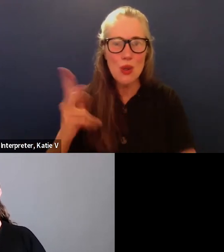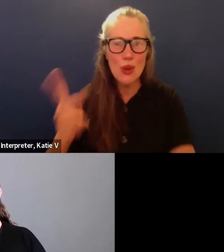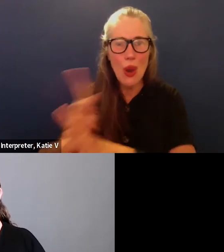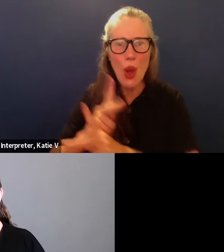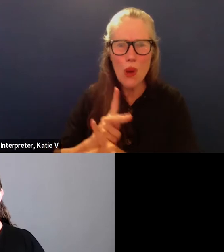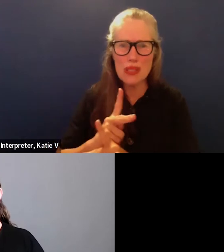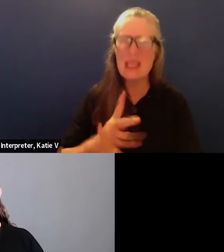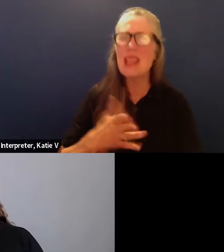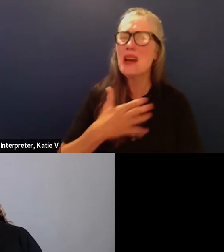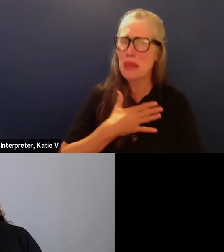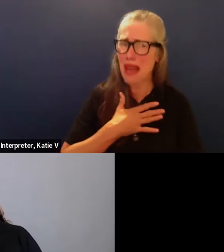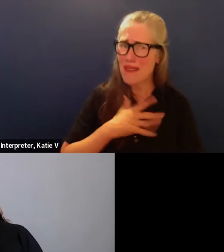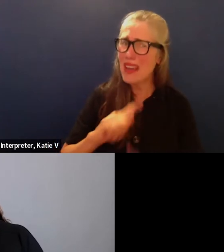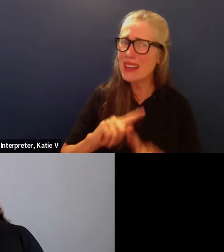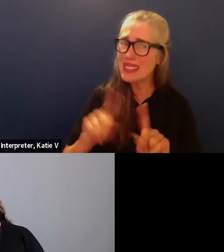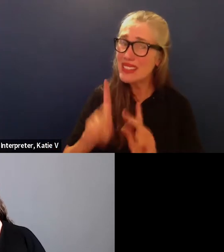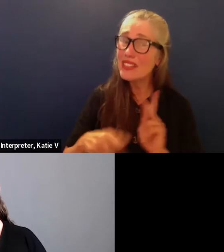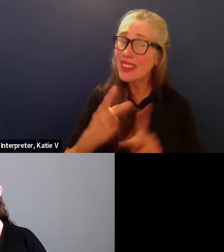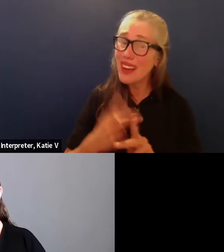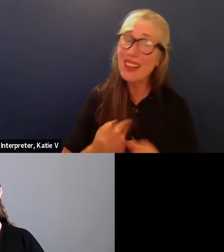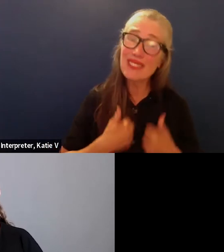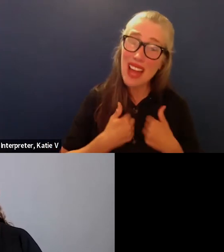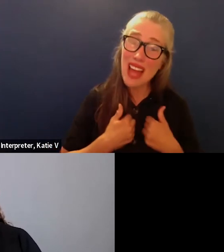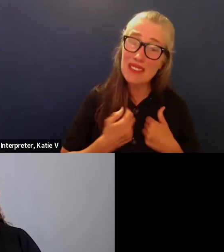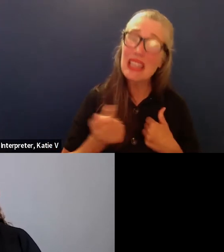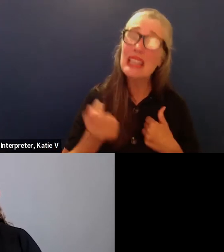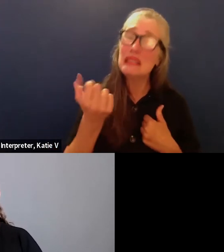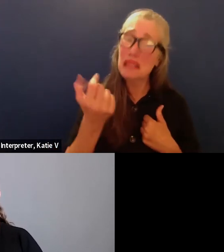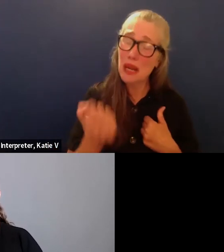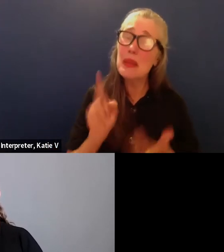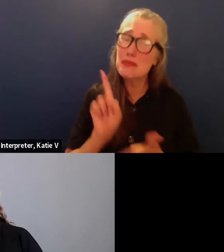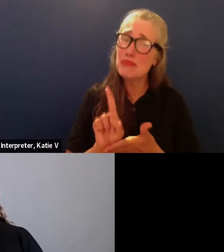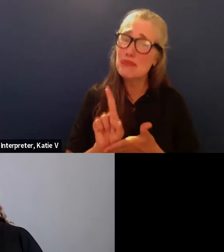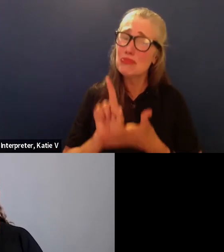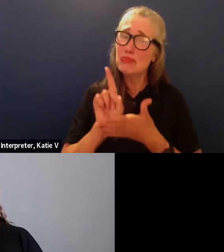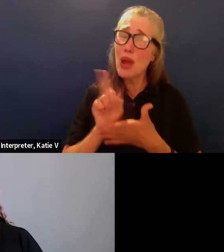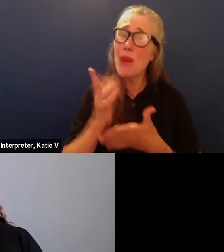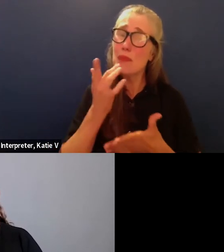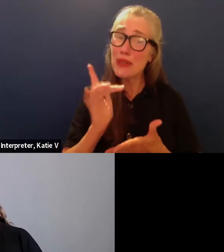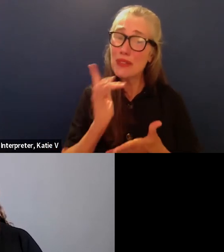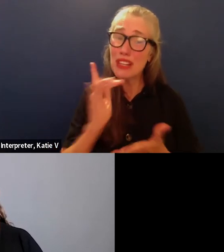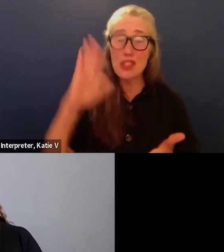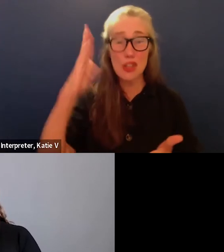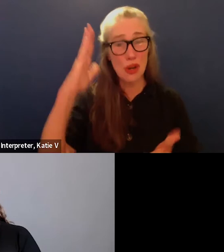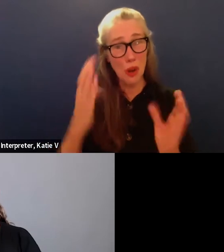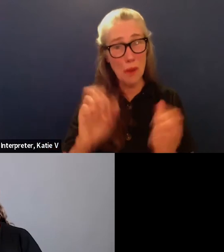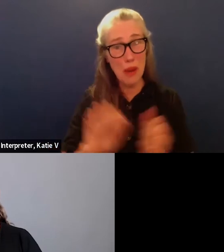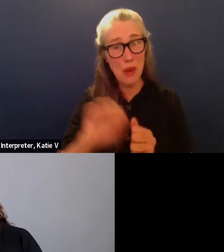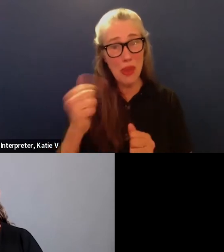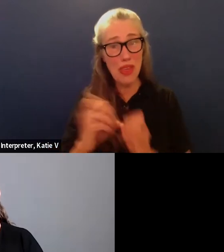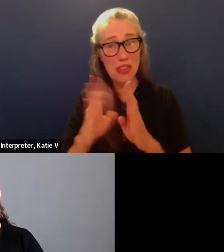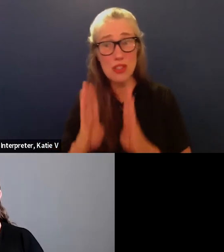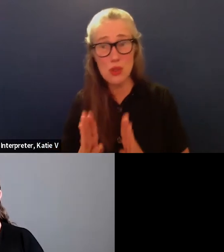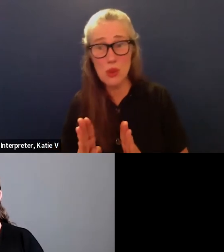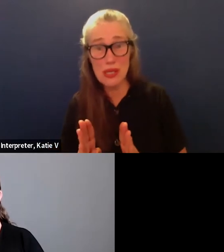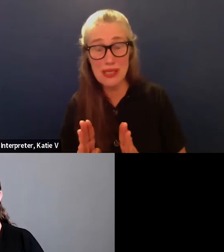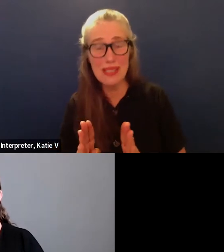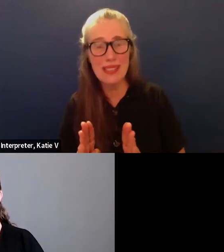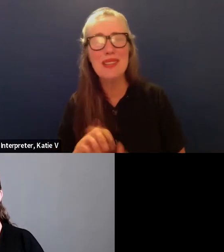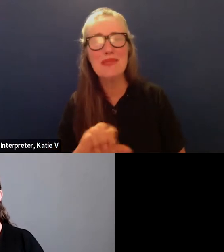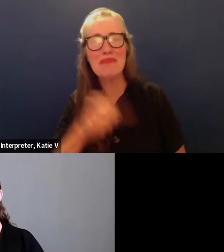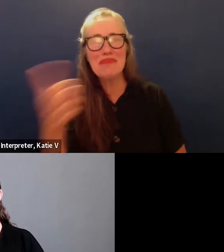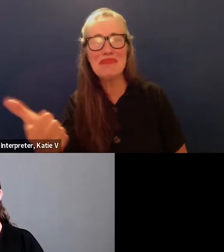different and very privileged life in comparison to so many students in santa barbara since i was in kindergarten my parents